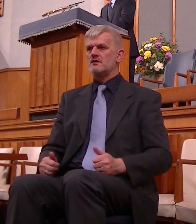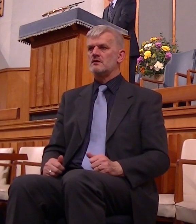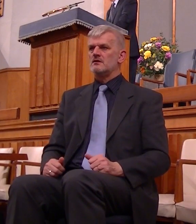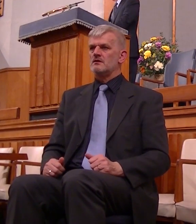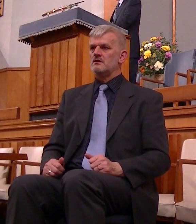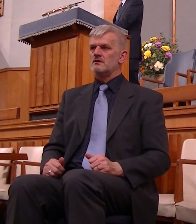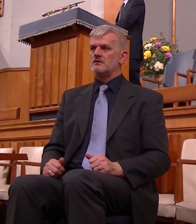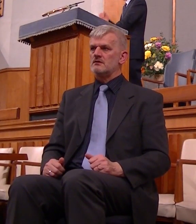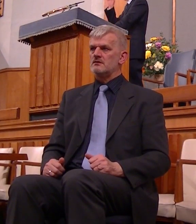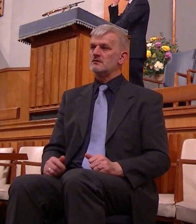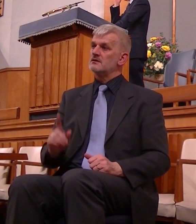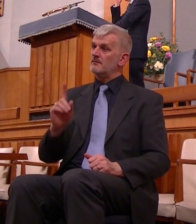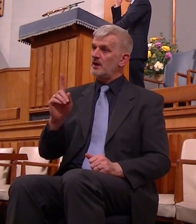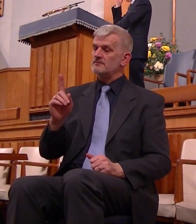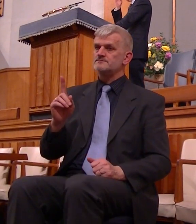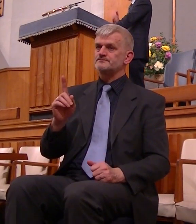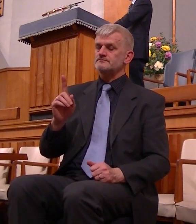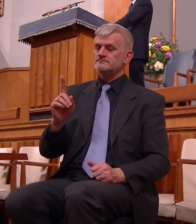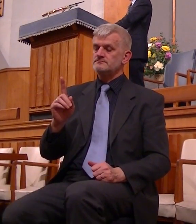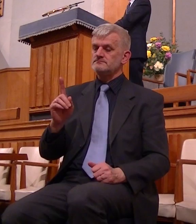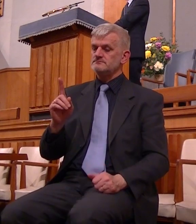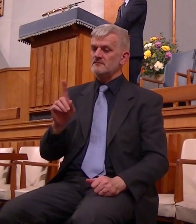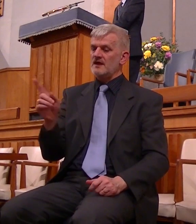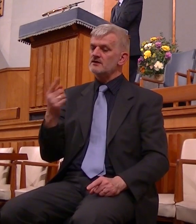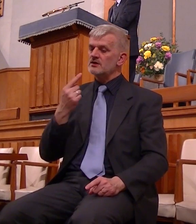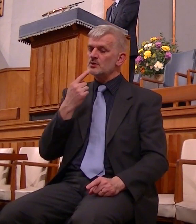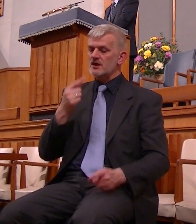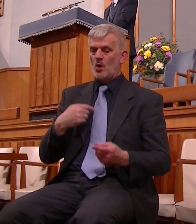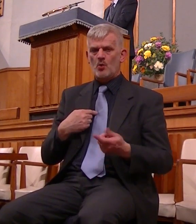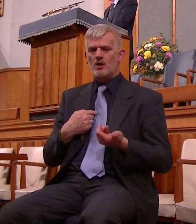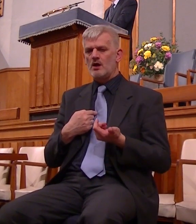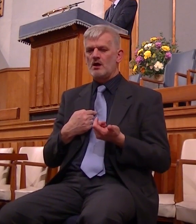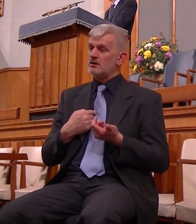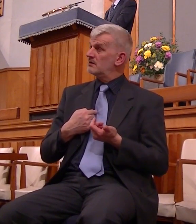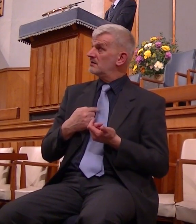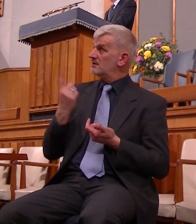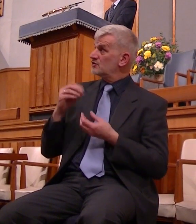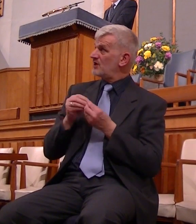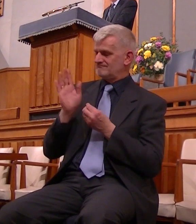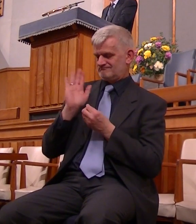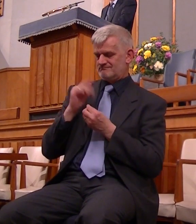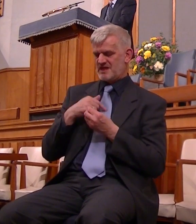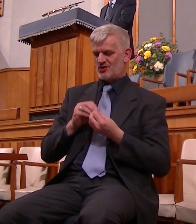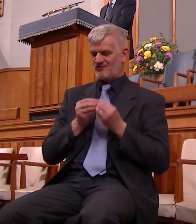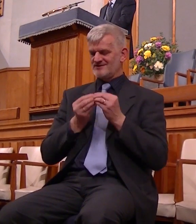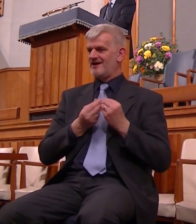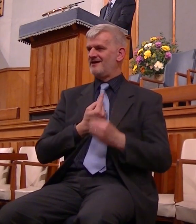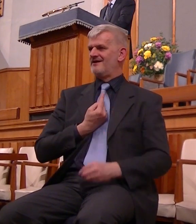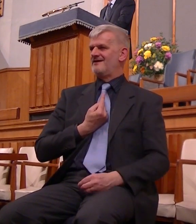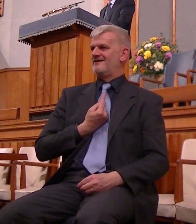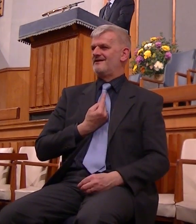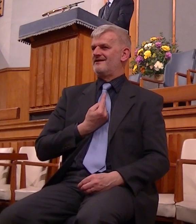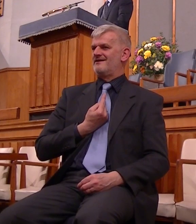amazingly it's almost as though we say I am a creator of course again you never say